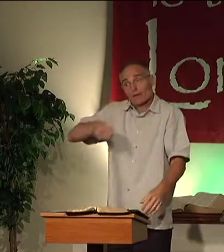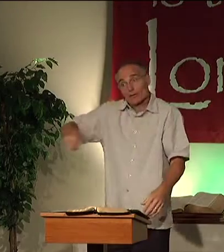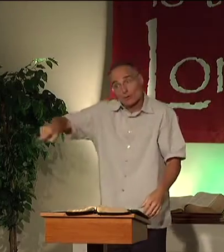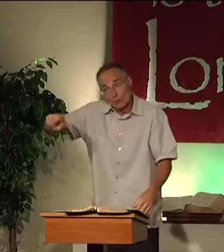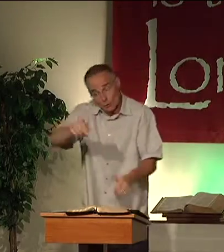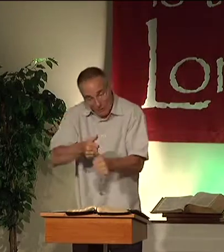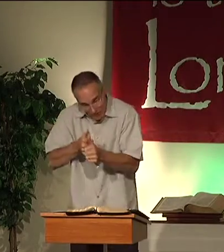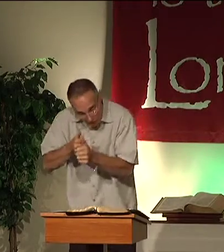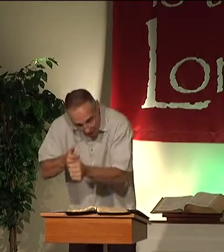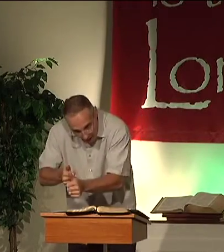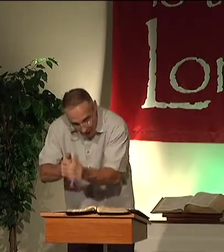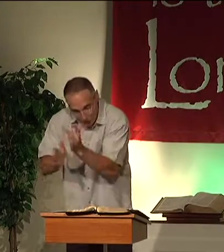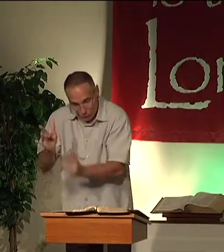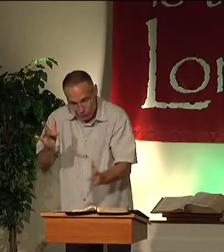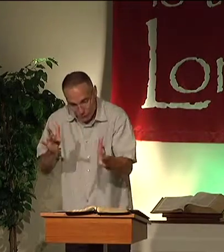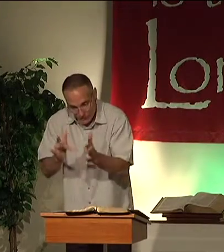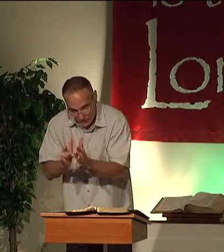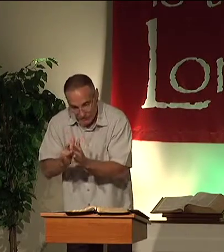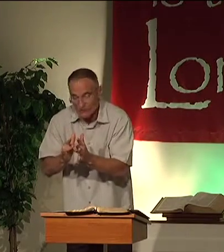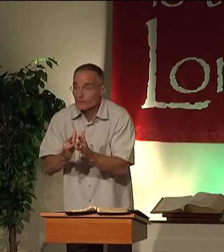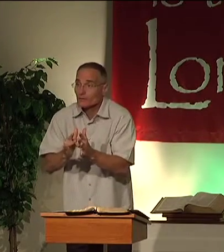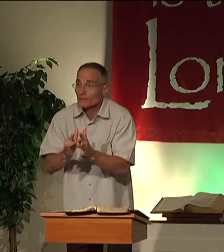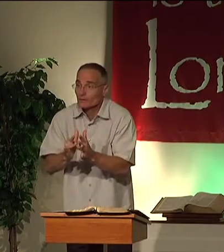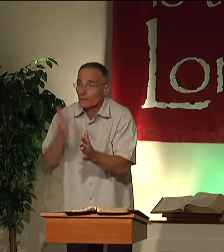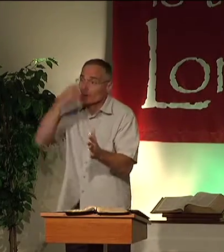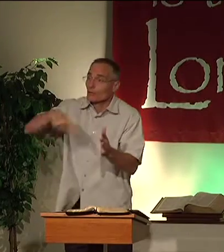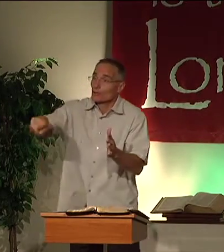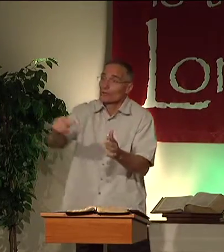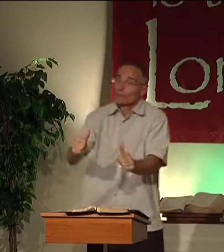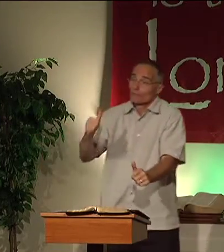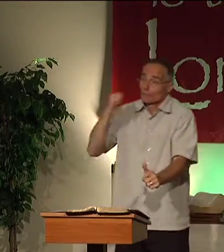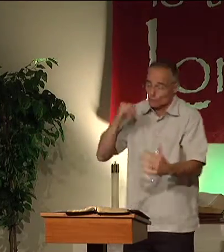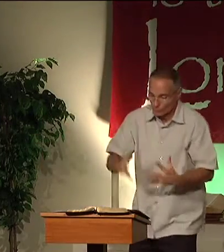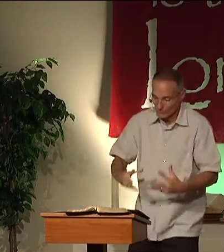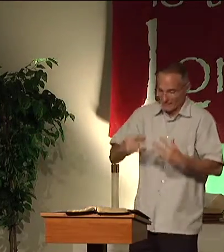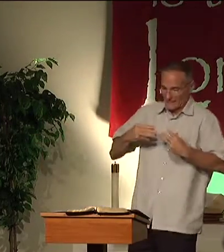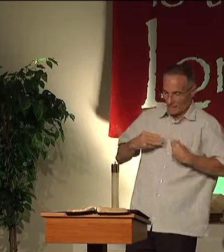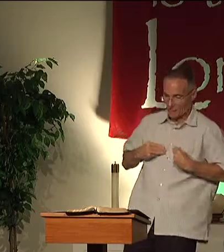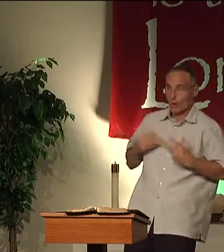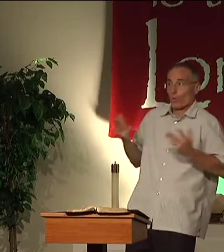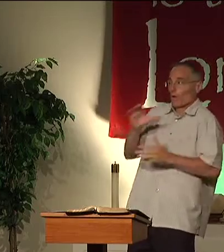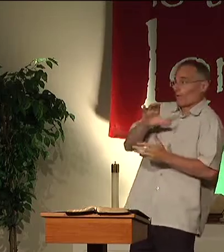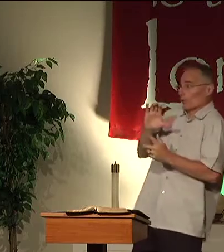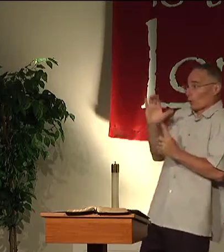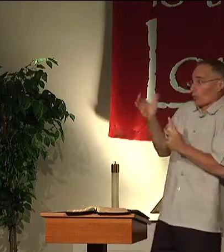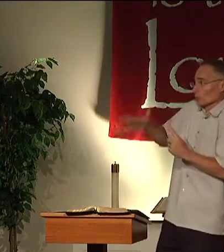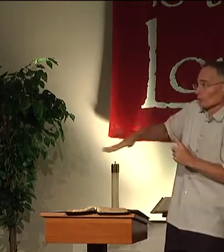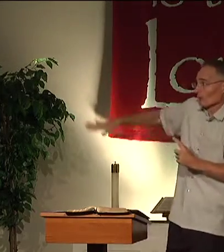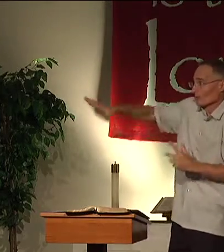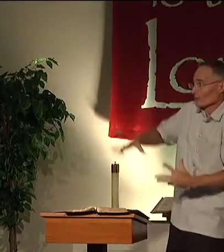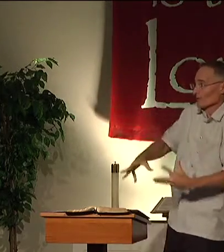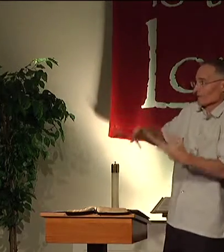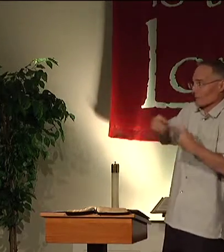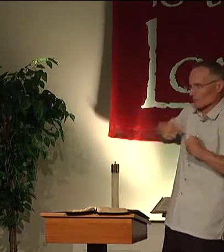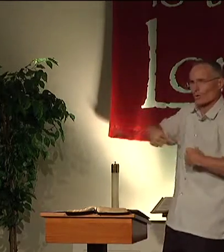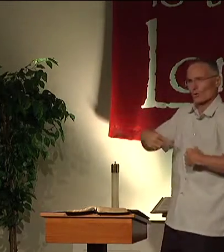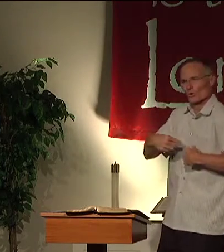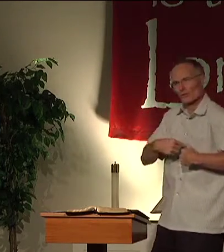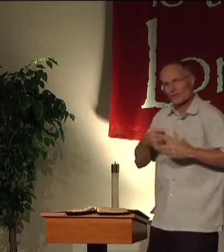and they tell you that you're ridiculous. But if you follow Jesus, if you refuse to accept what the culture